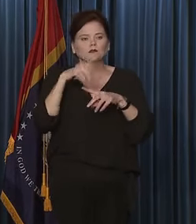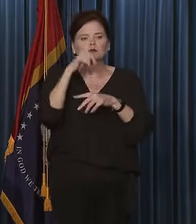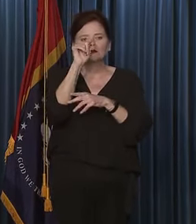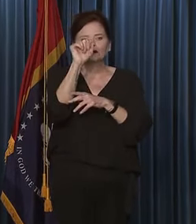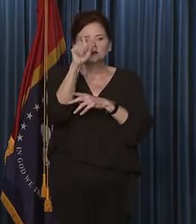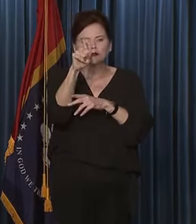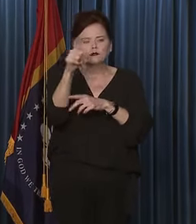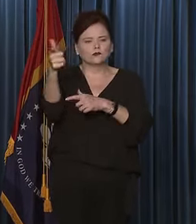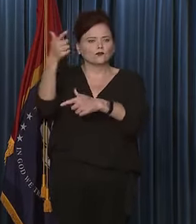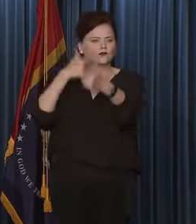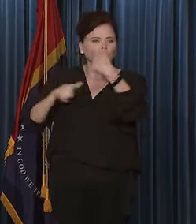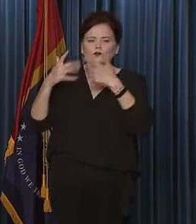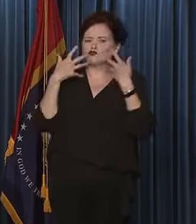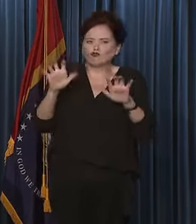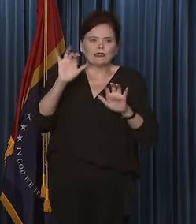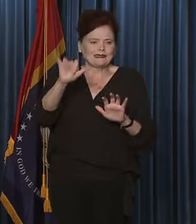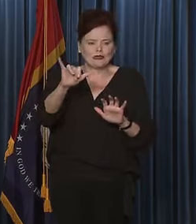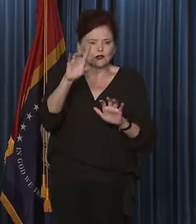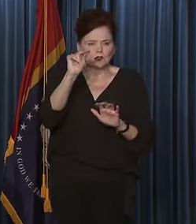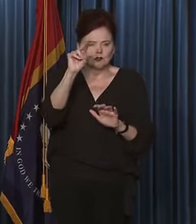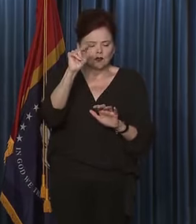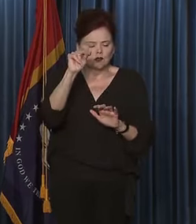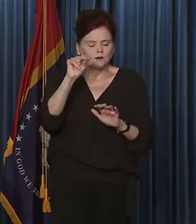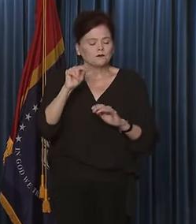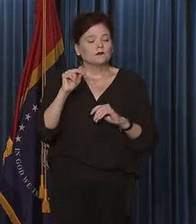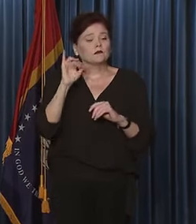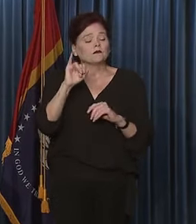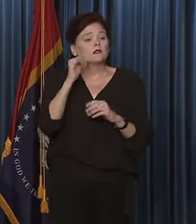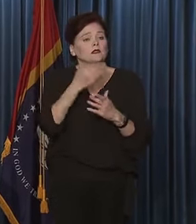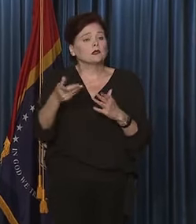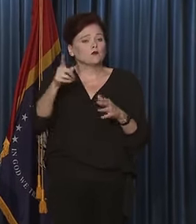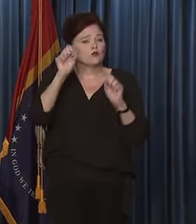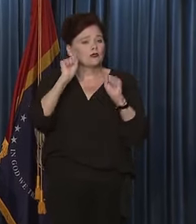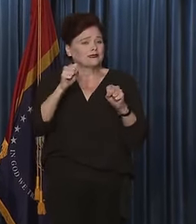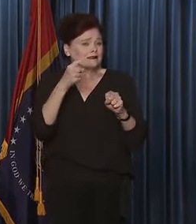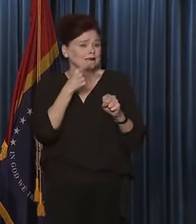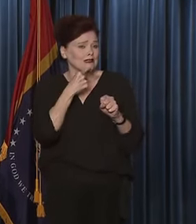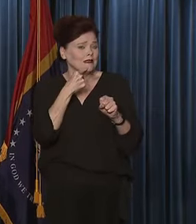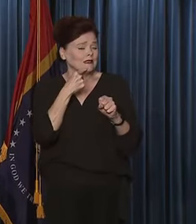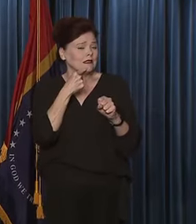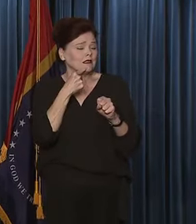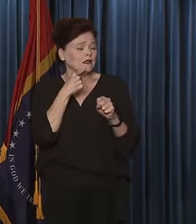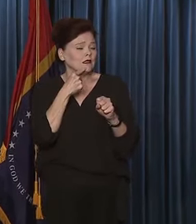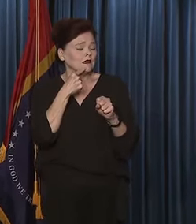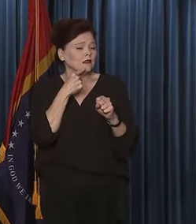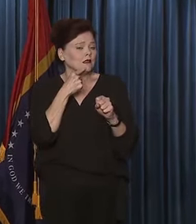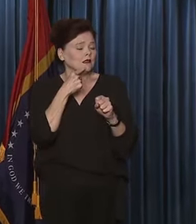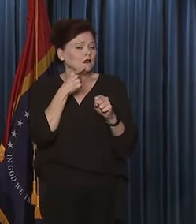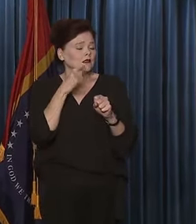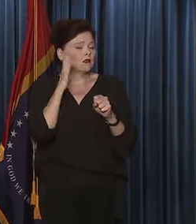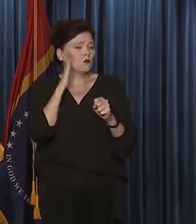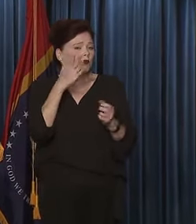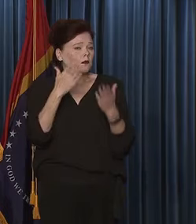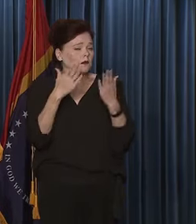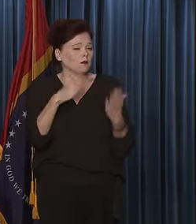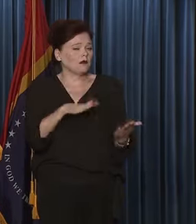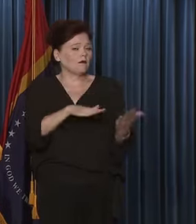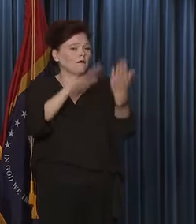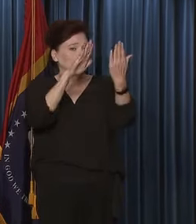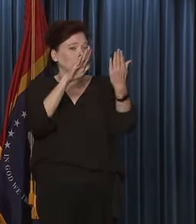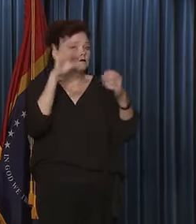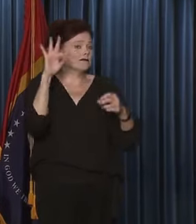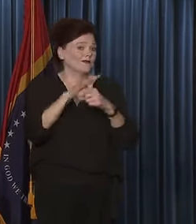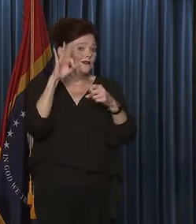you're opposed to that. Is that something you could definitively say would face a veto perhaps at this point?